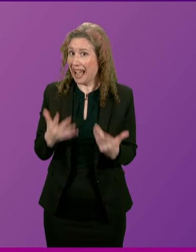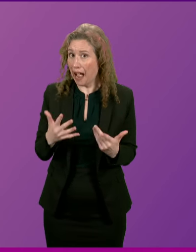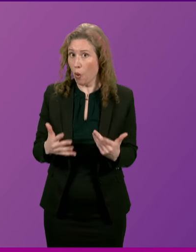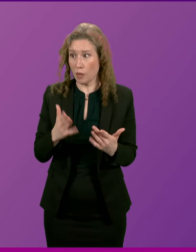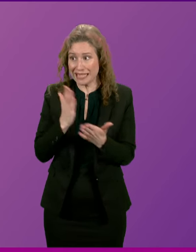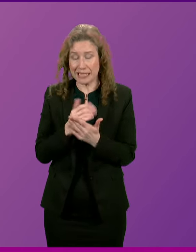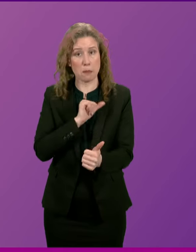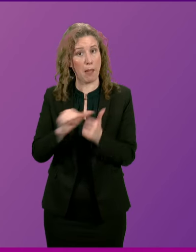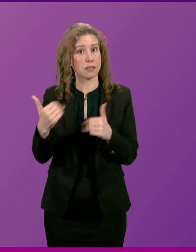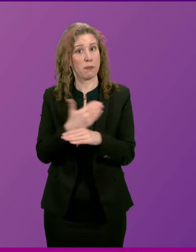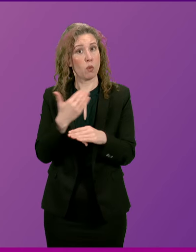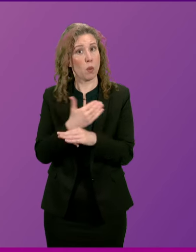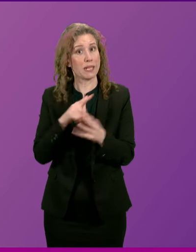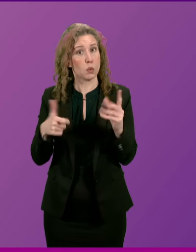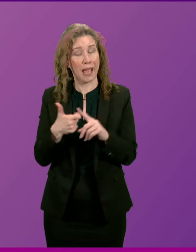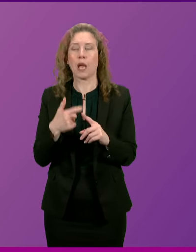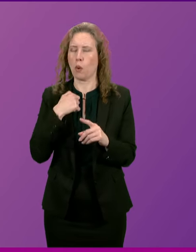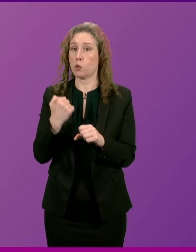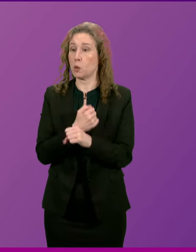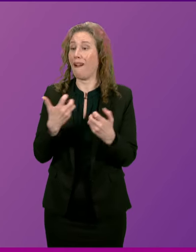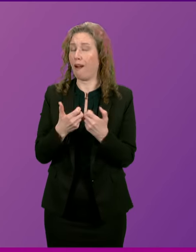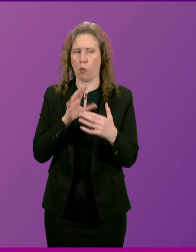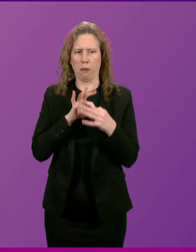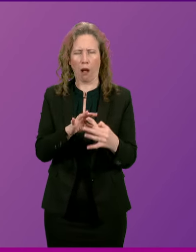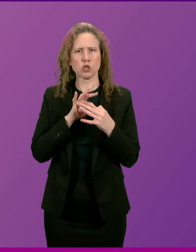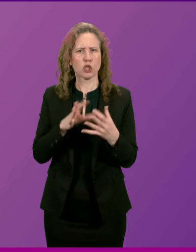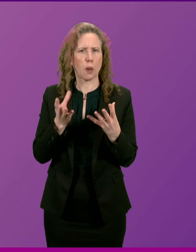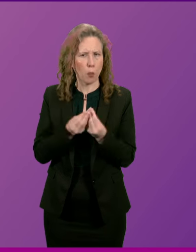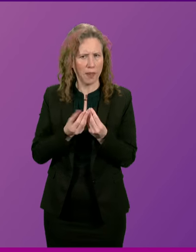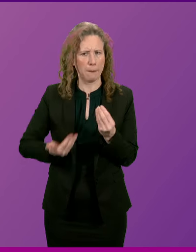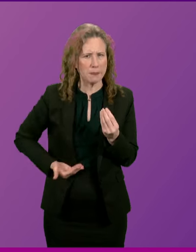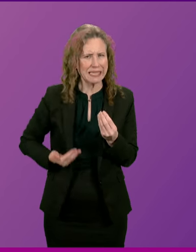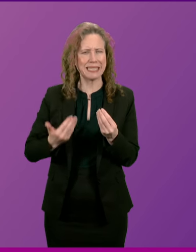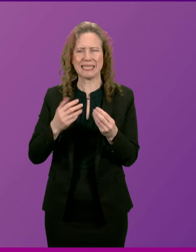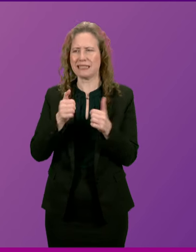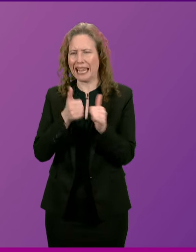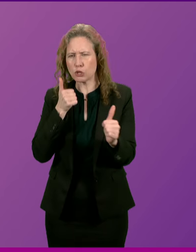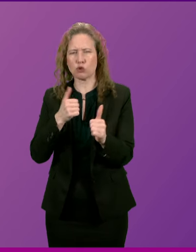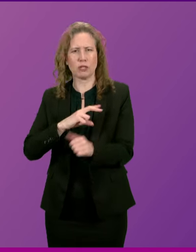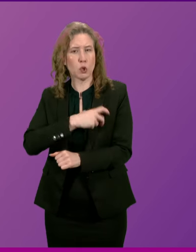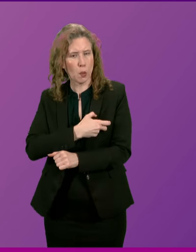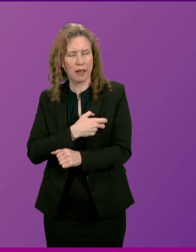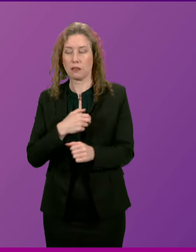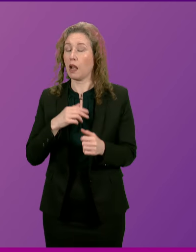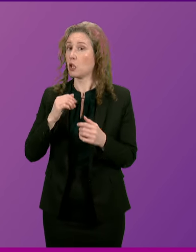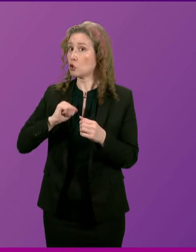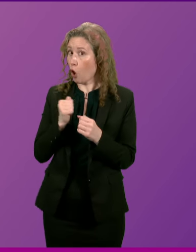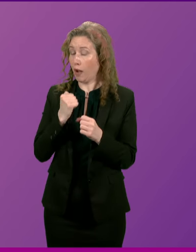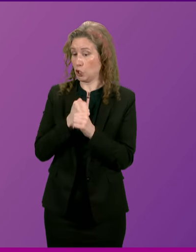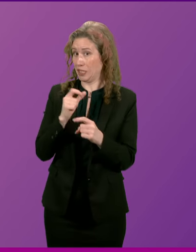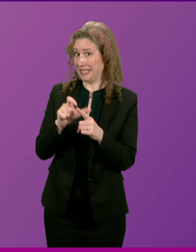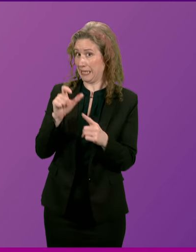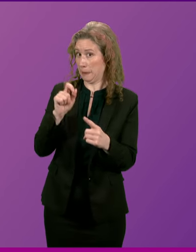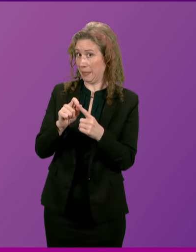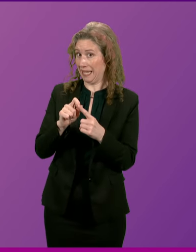now. And we will do that by working in partnership with business, industry and trade unions. Scotland's GDP per capita has grown faster than the